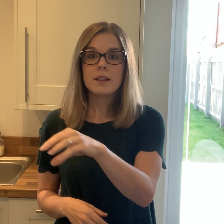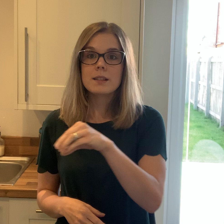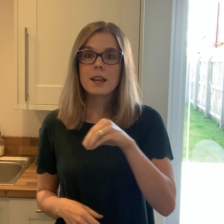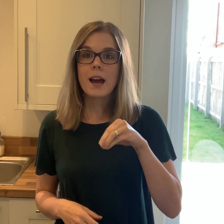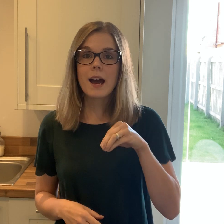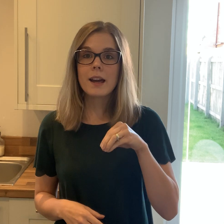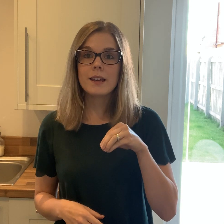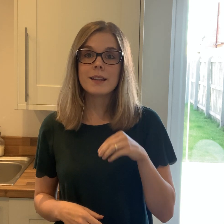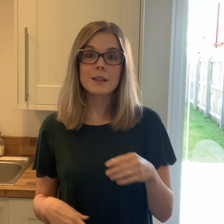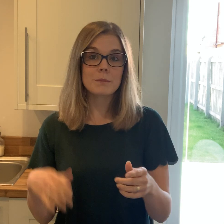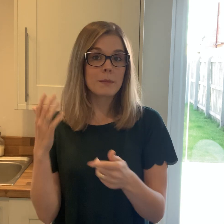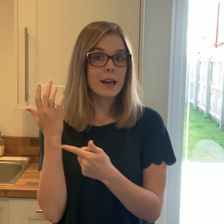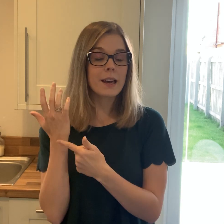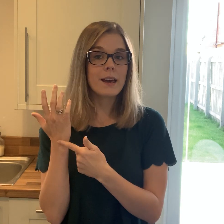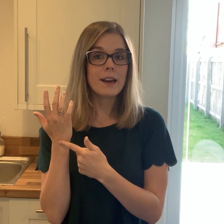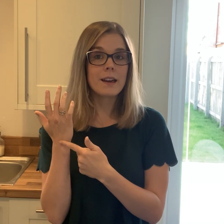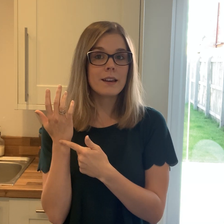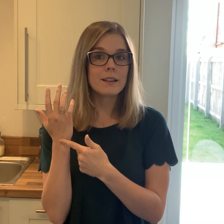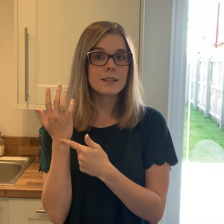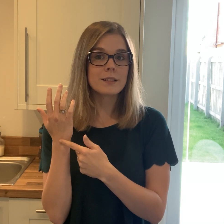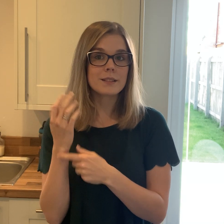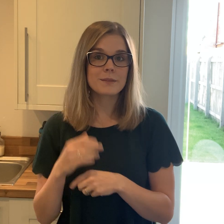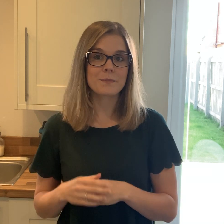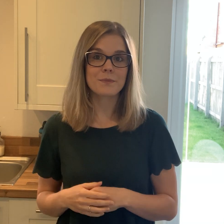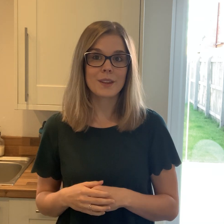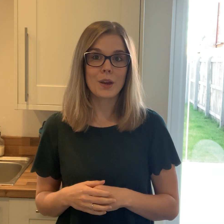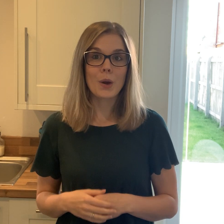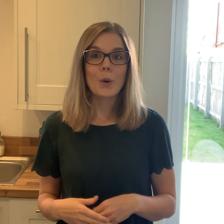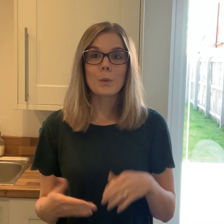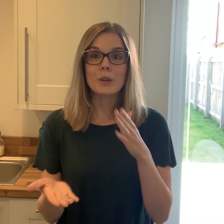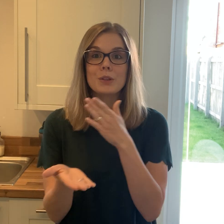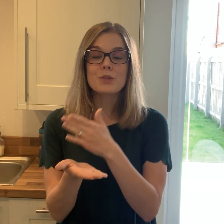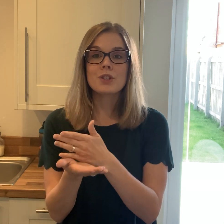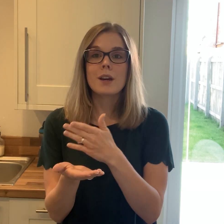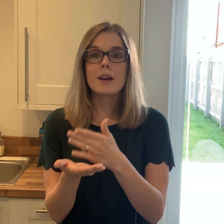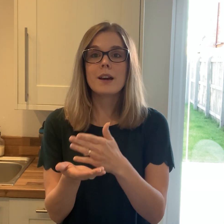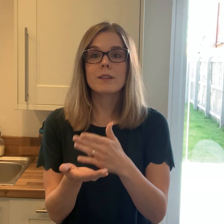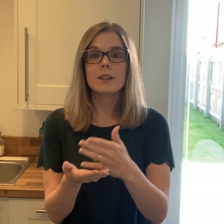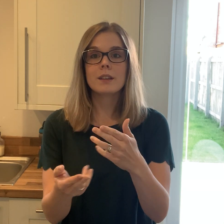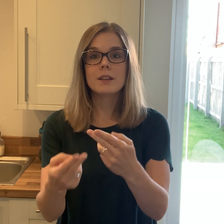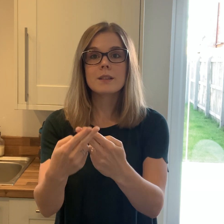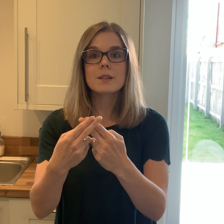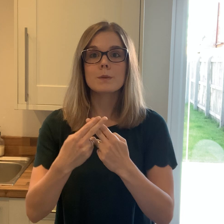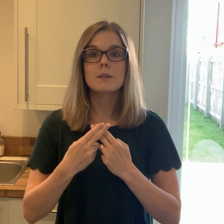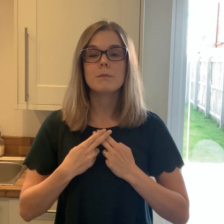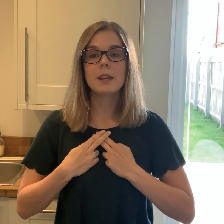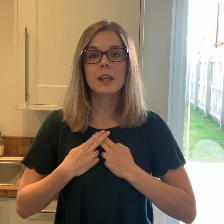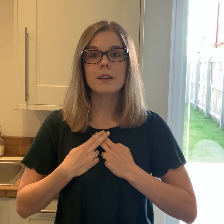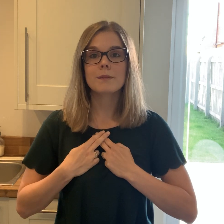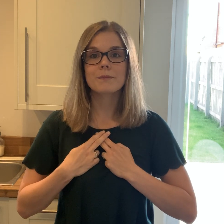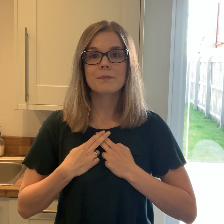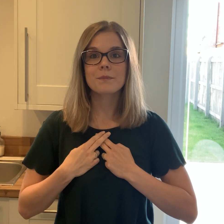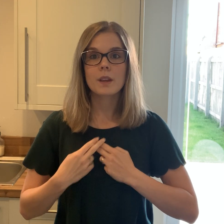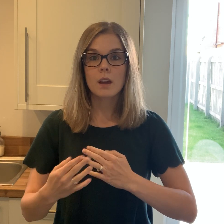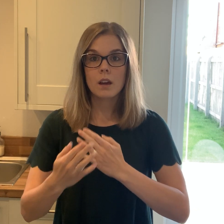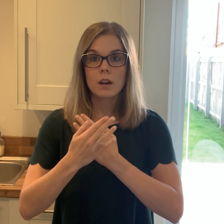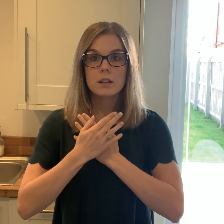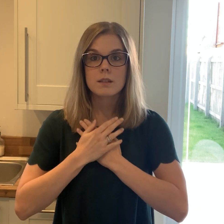Take my hand Will you share this with me? Because